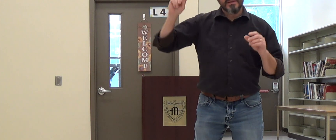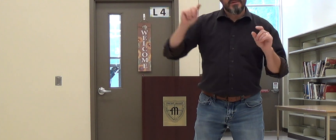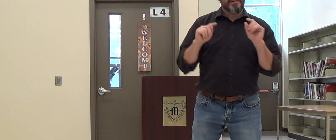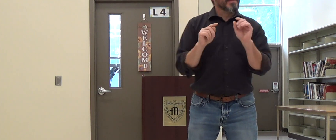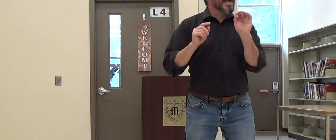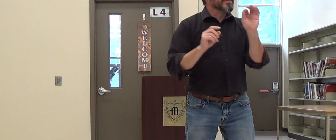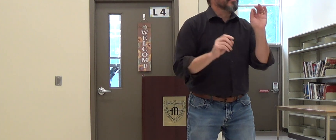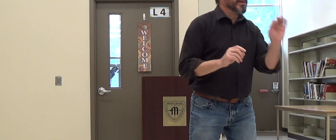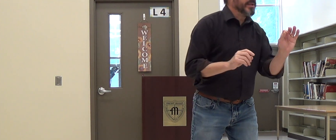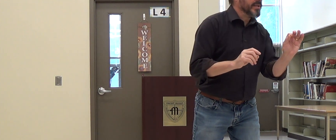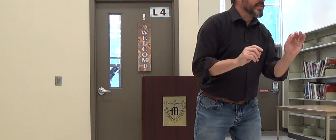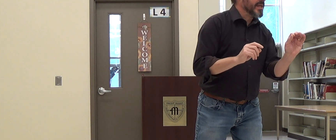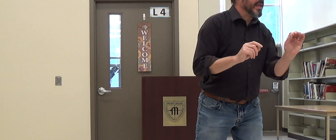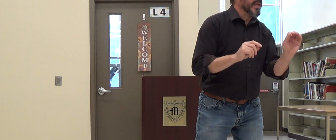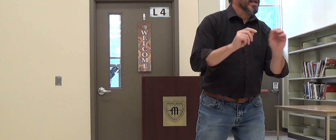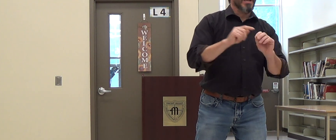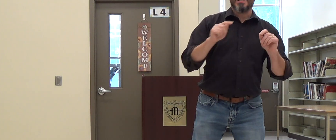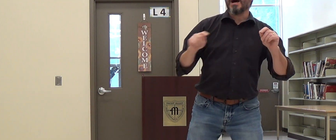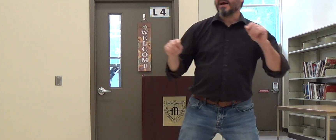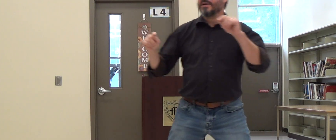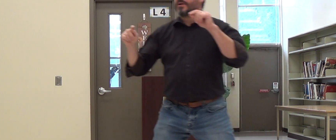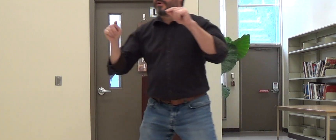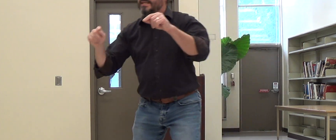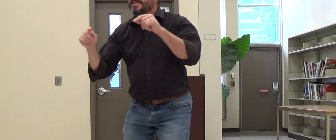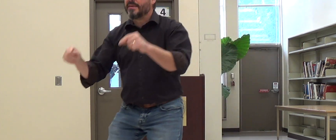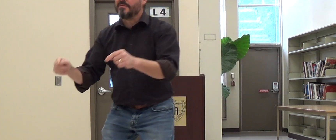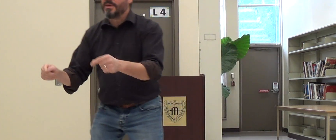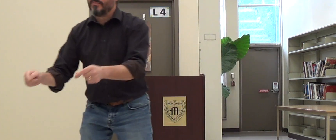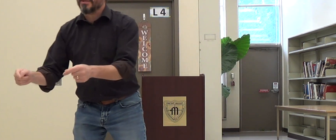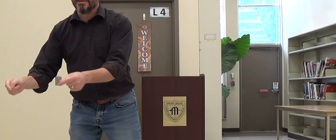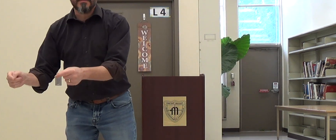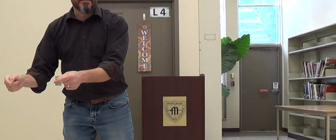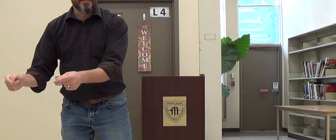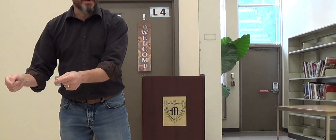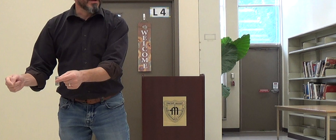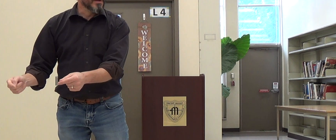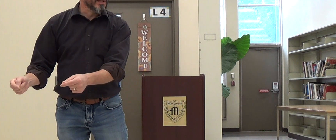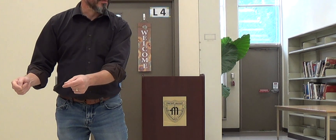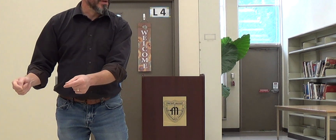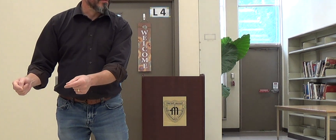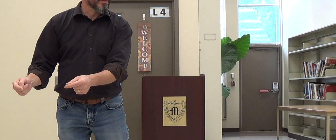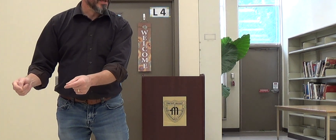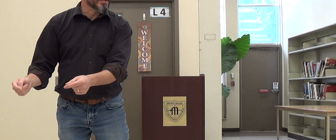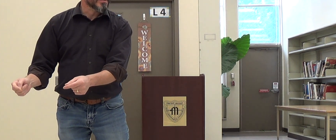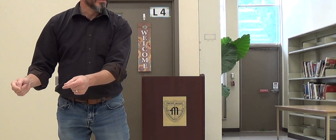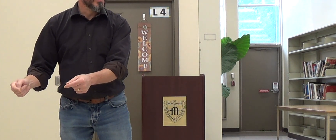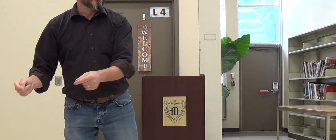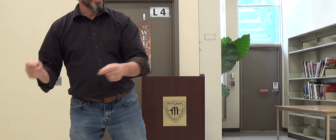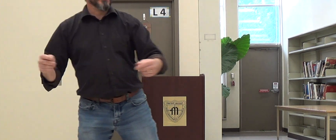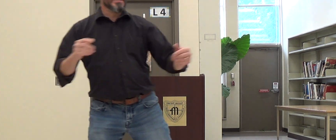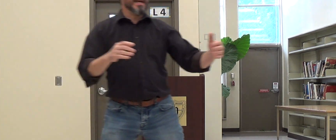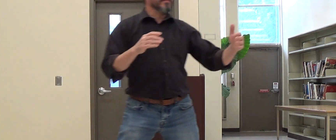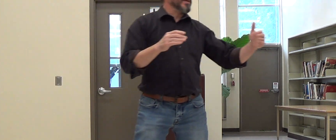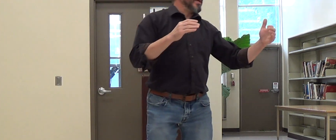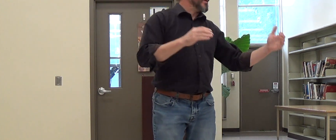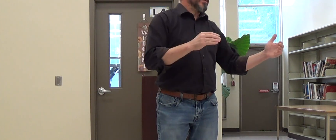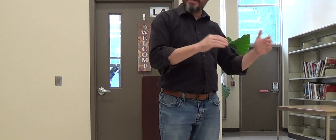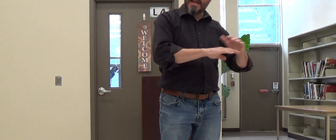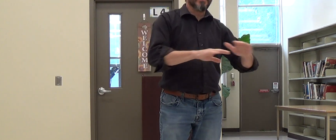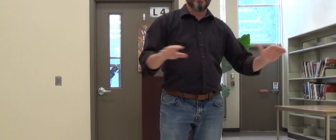have the ability to say, ah, grade 7 me wasn't clever enough for this. But grade 10 me is. They don't have that